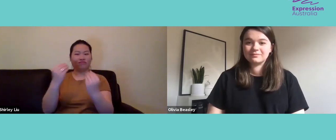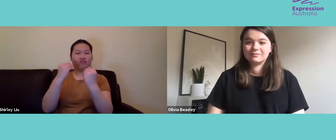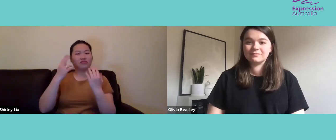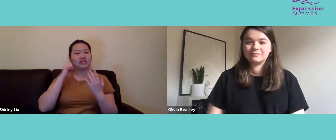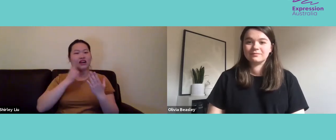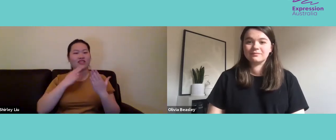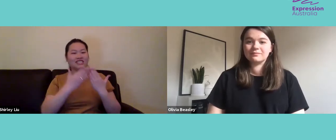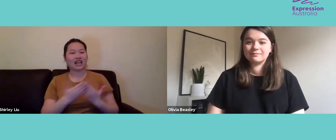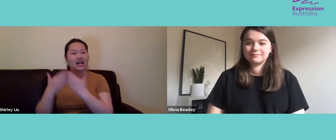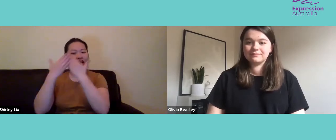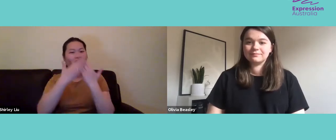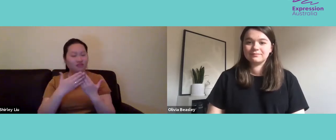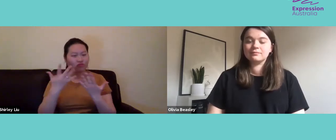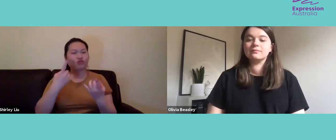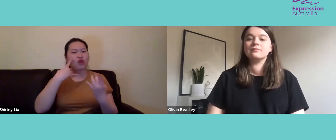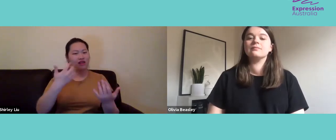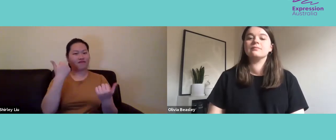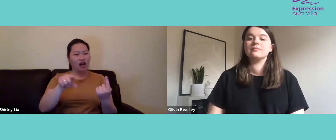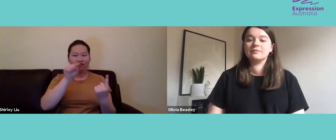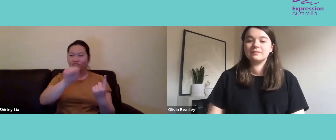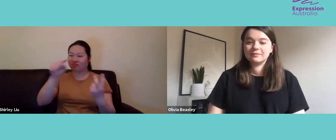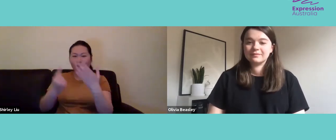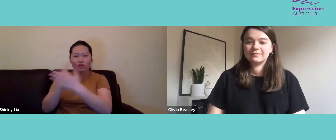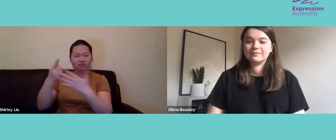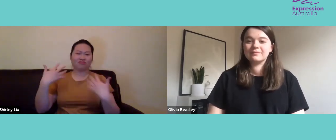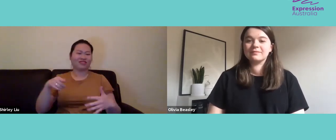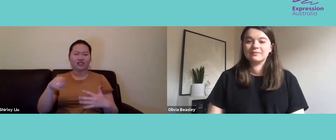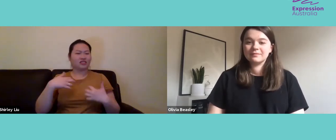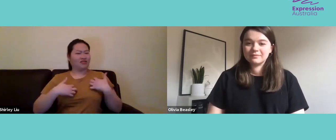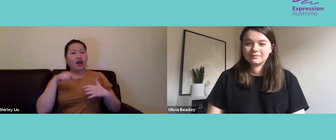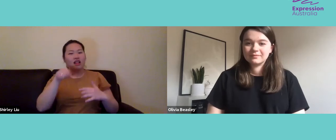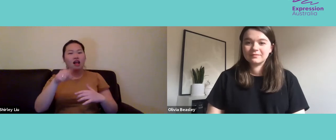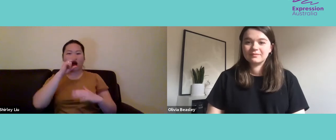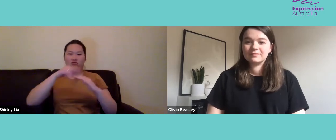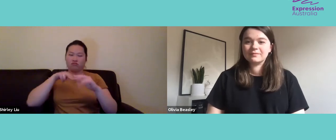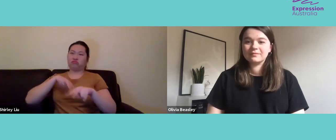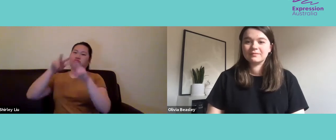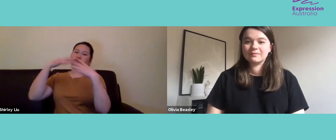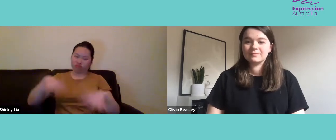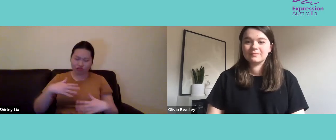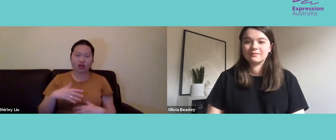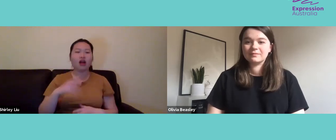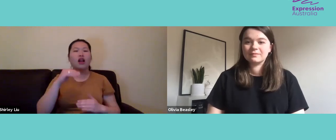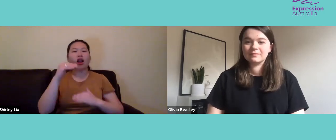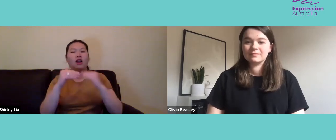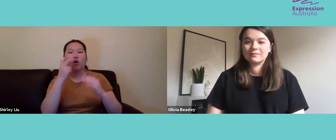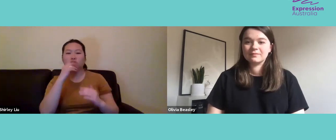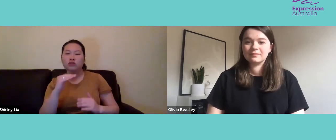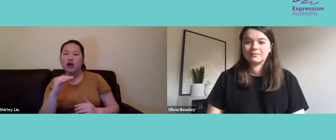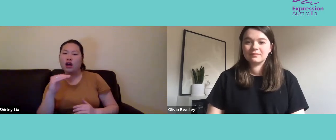Peter Bonzer was a lifesaver, and I found that very inspiring, to see deaf people in